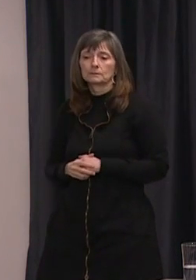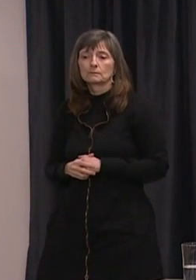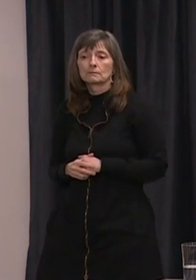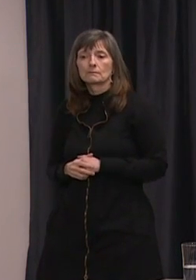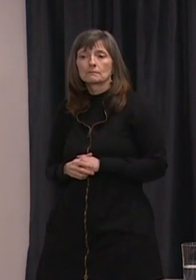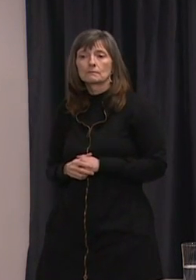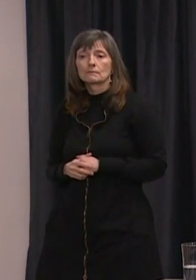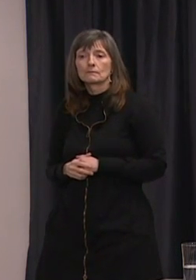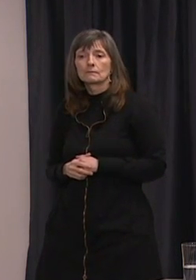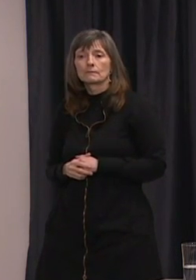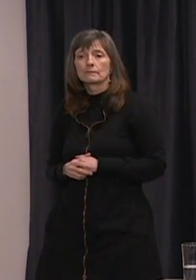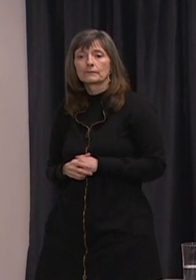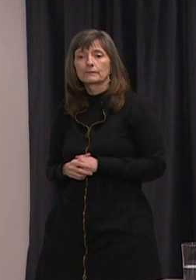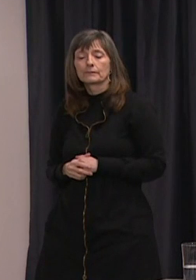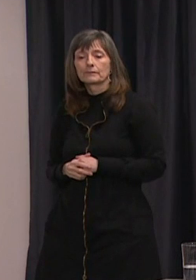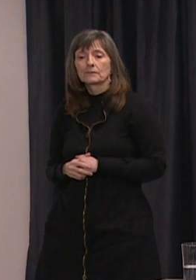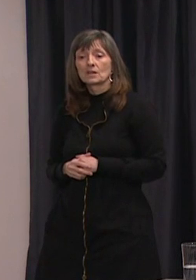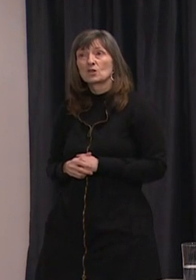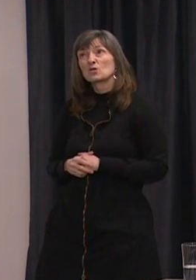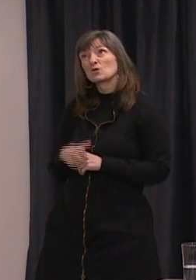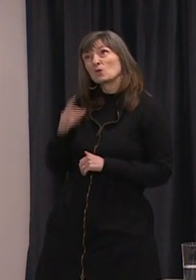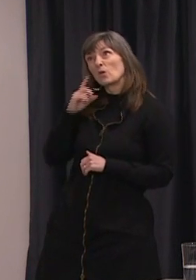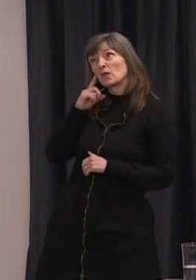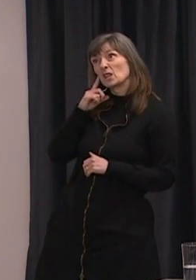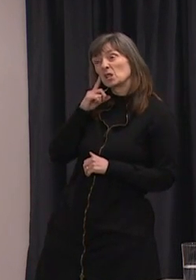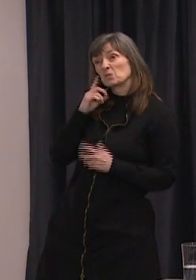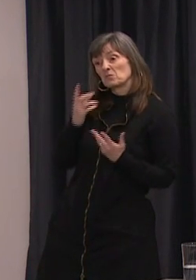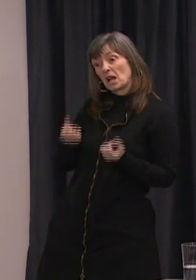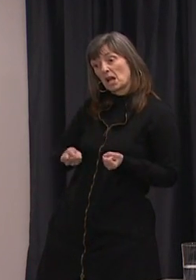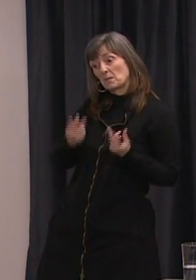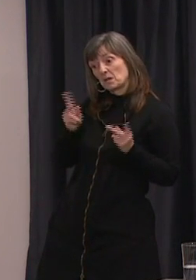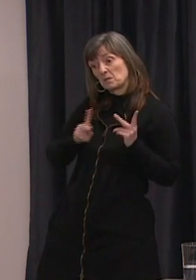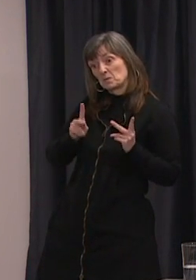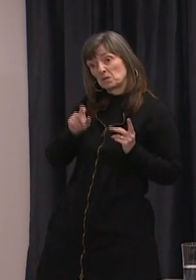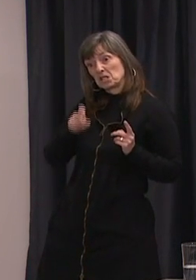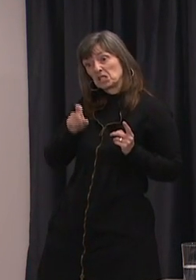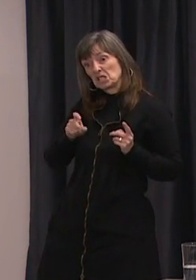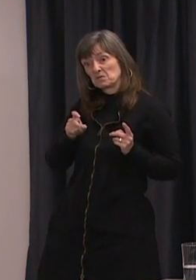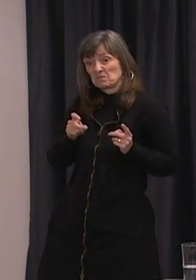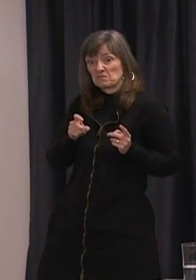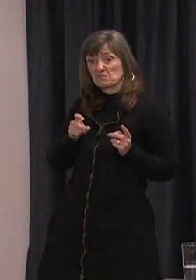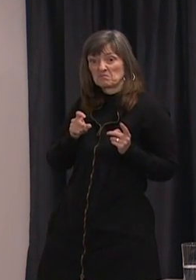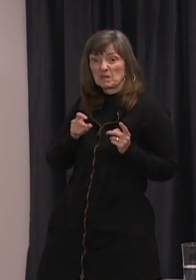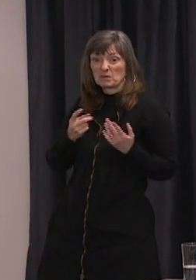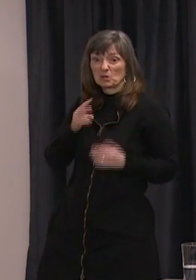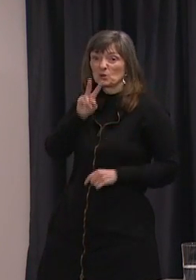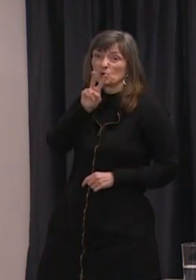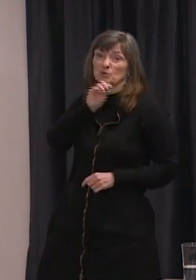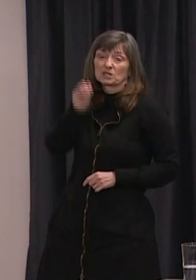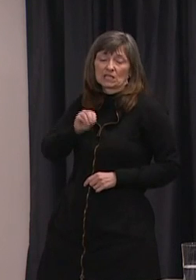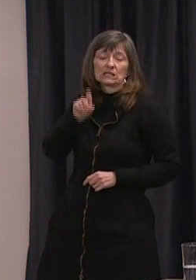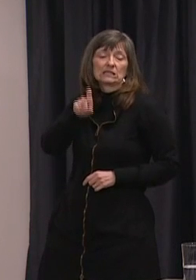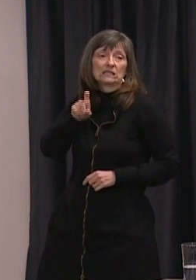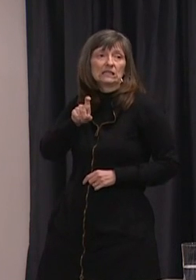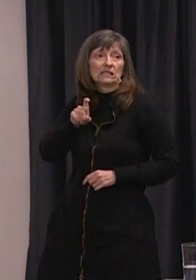The percentage of people who might need ventilation is actually single digits maybe of the order of two percent.